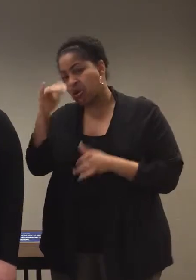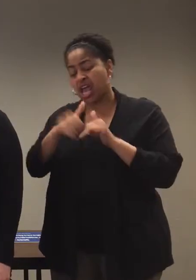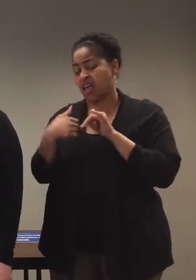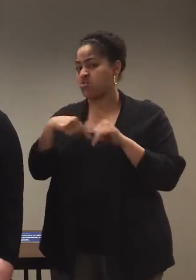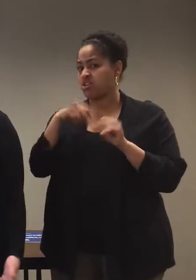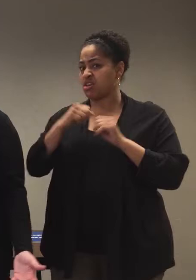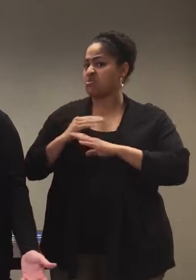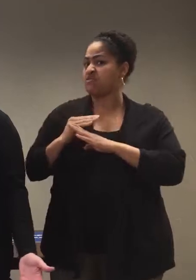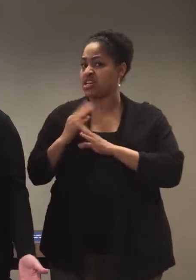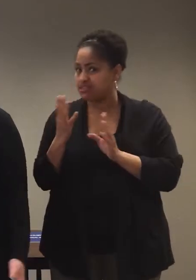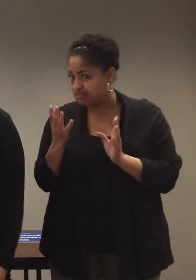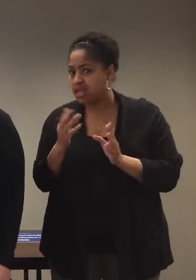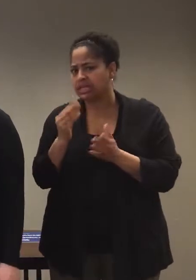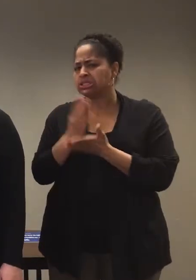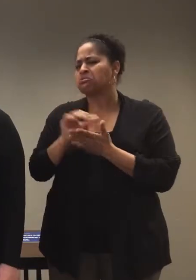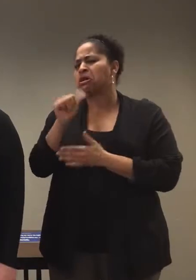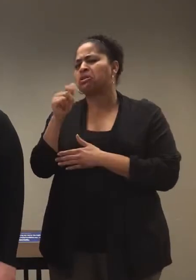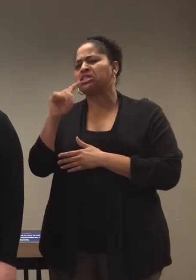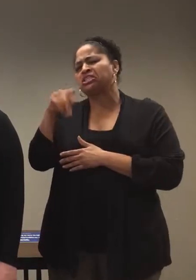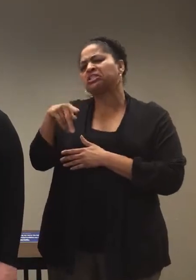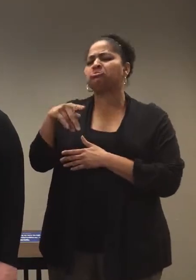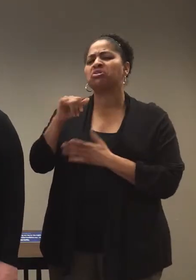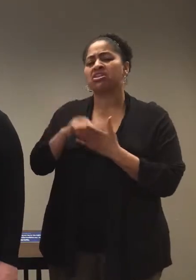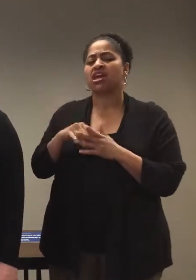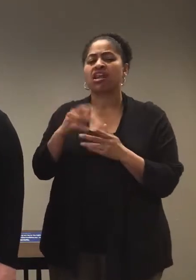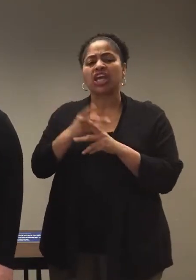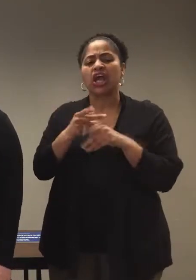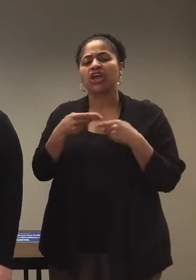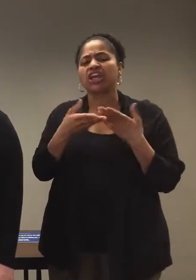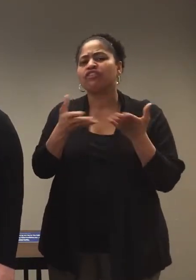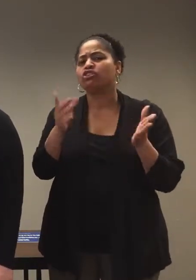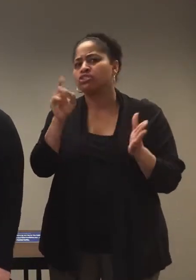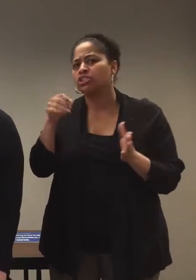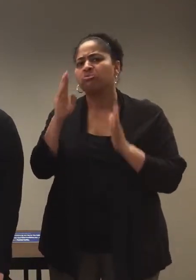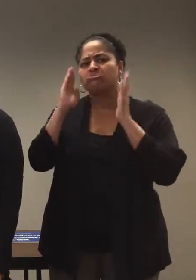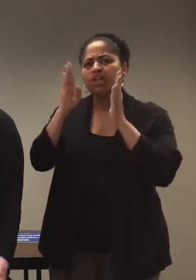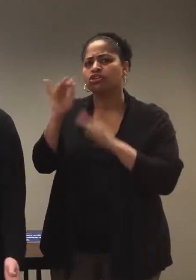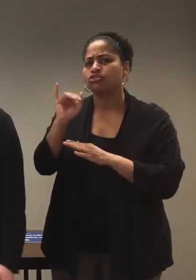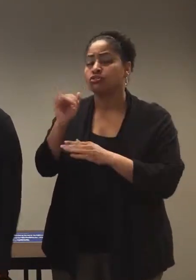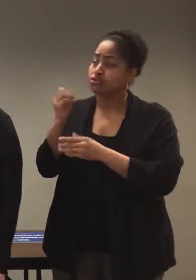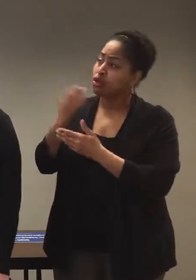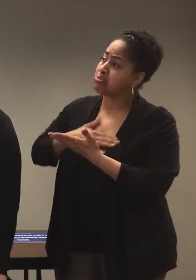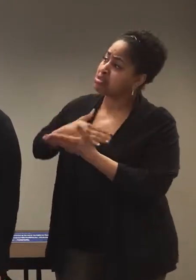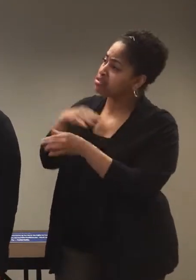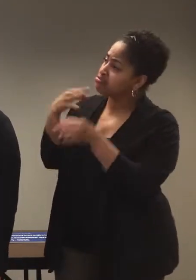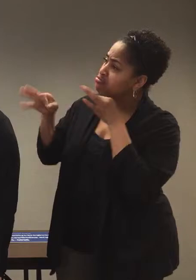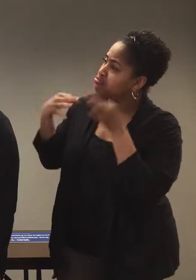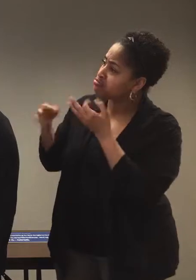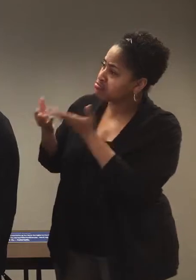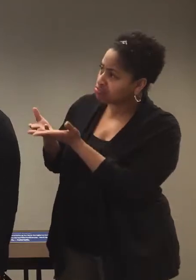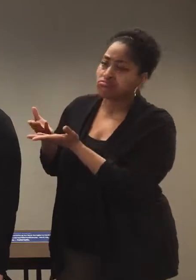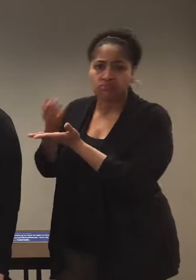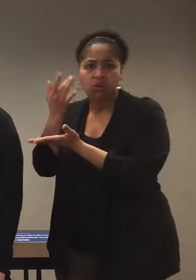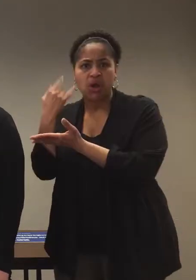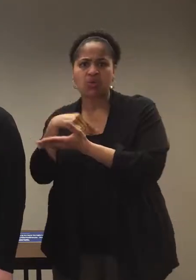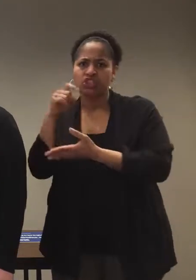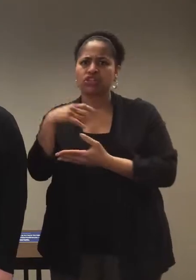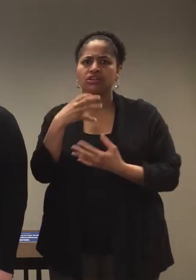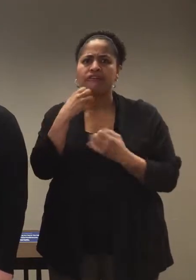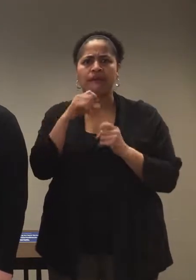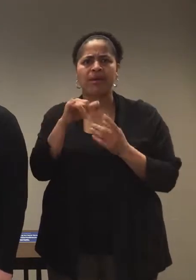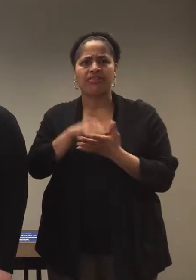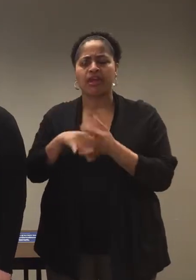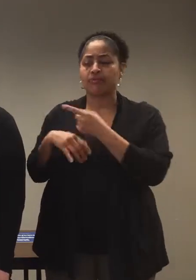it, and maybe some other tips that caregivers really need to pay attention to. So Mary, please tell us about Hepatitis A and why we should care.